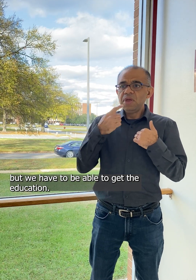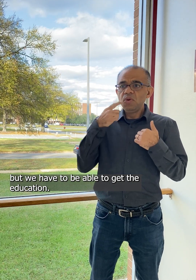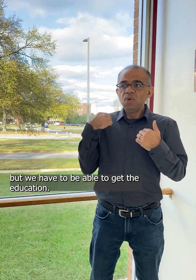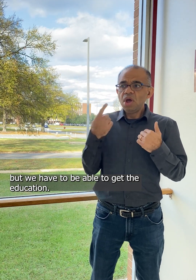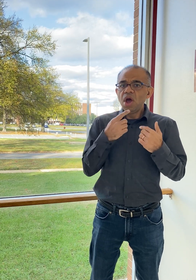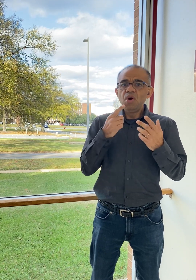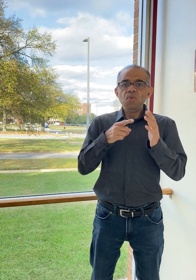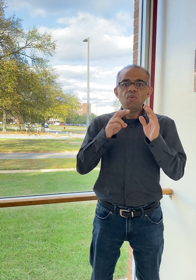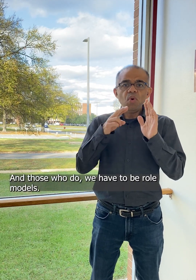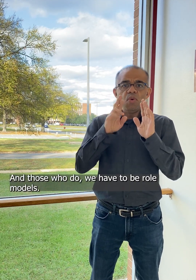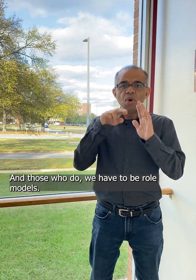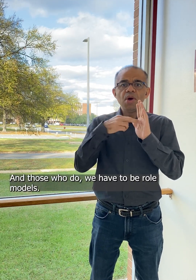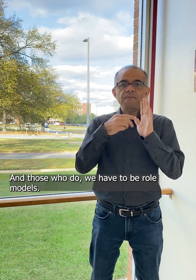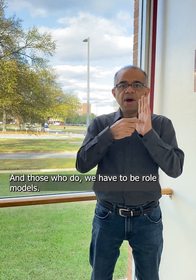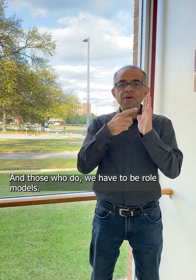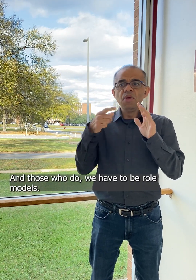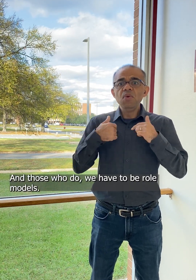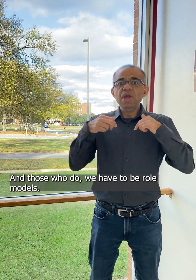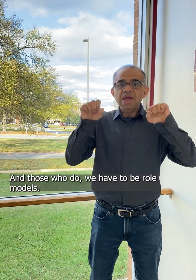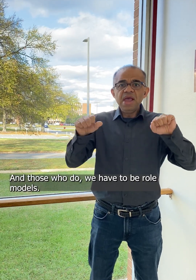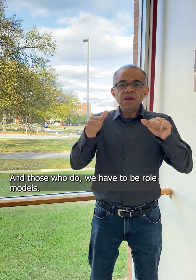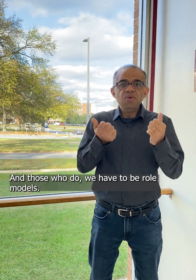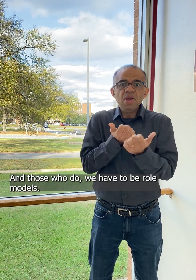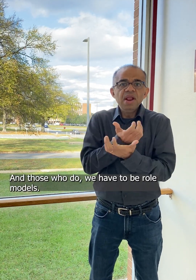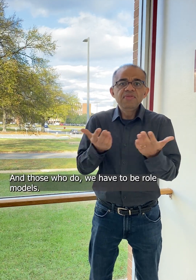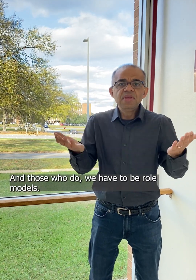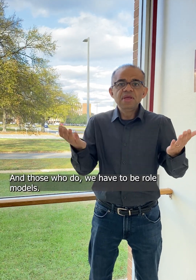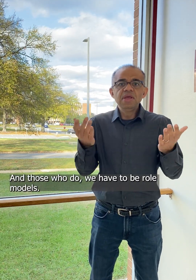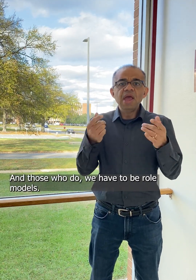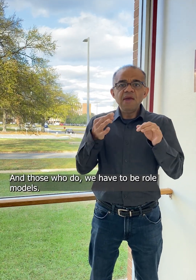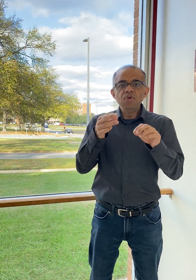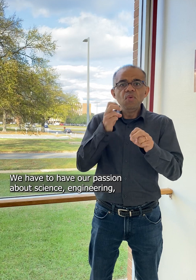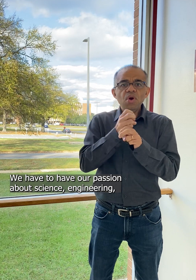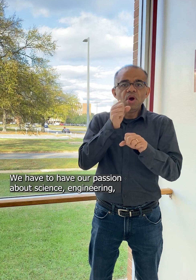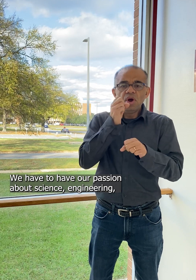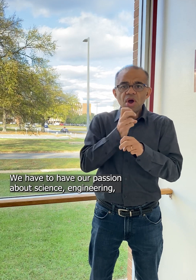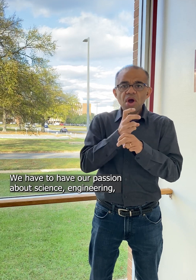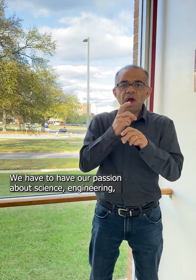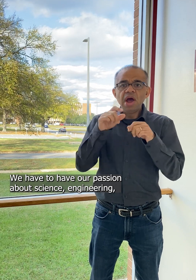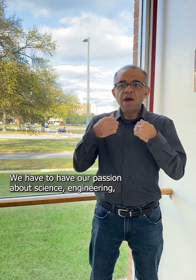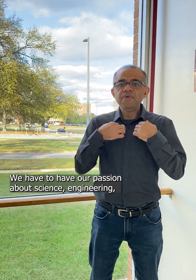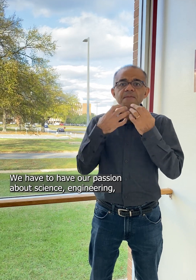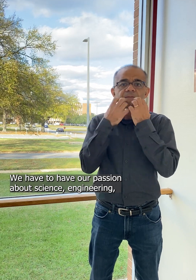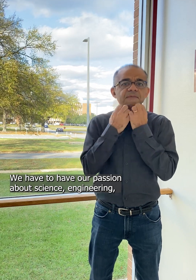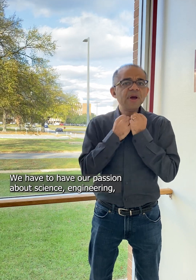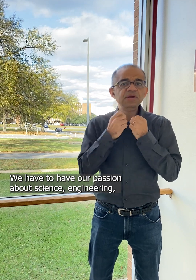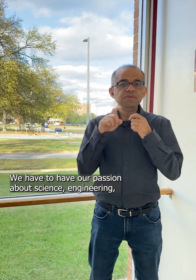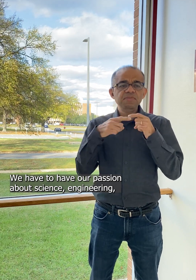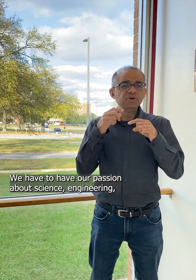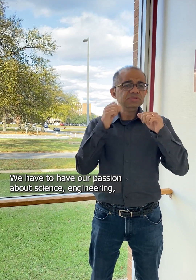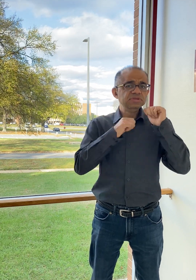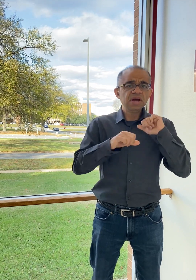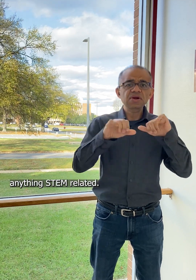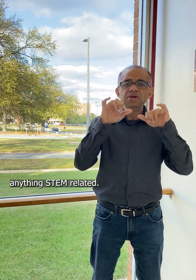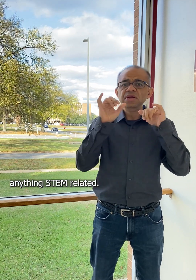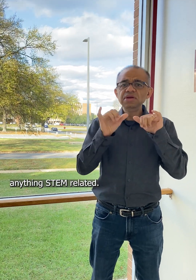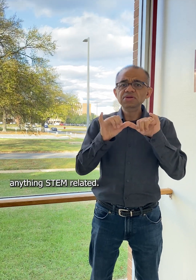education and those who do we have to be role models. We have to have our passion about science, engineering, anything STEM